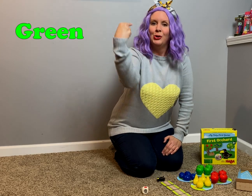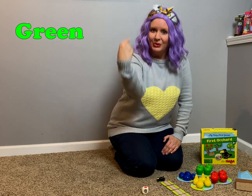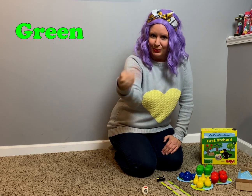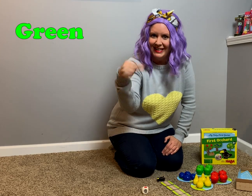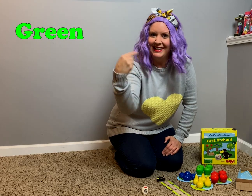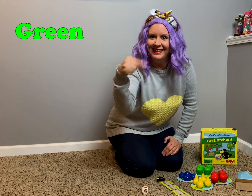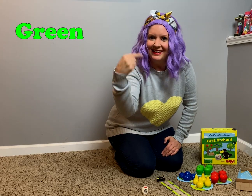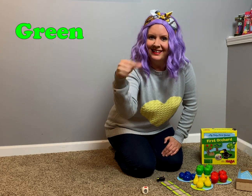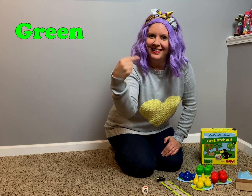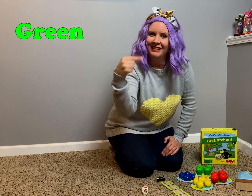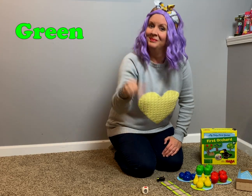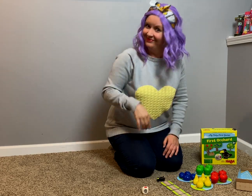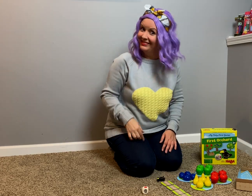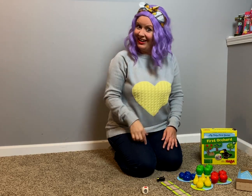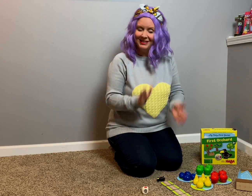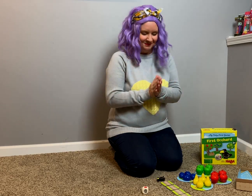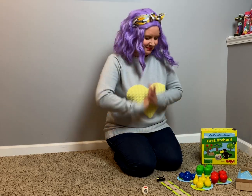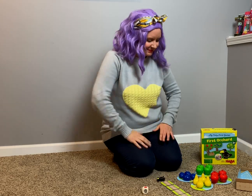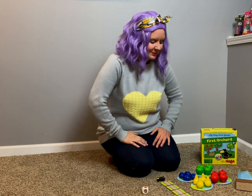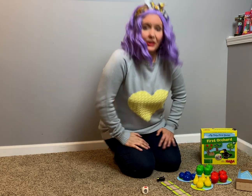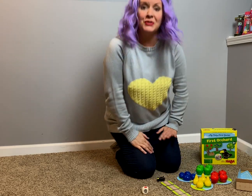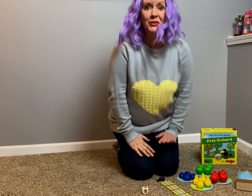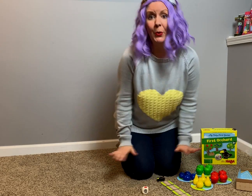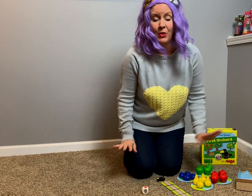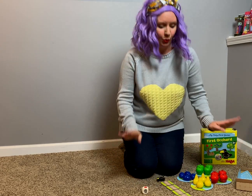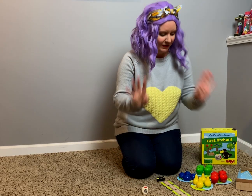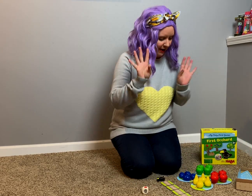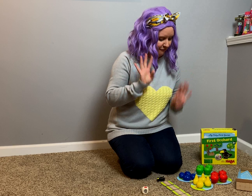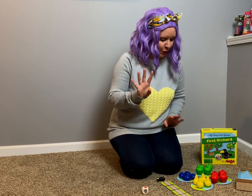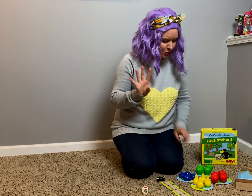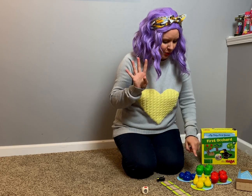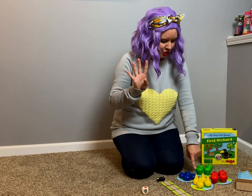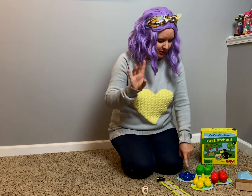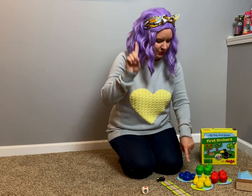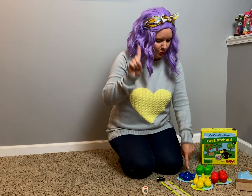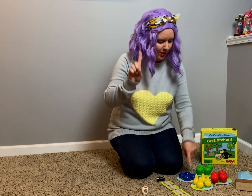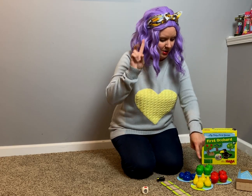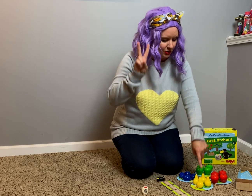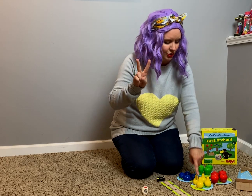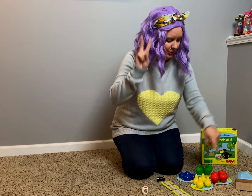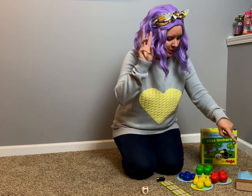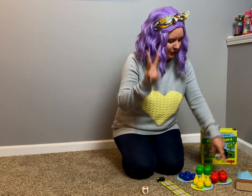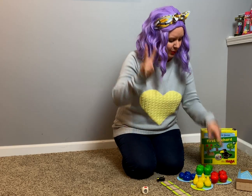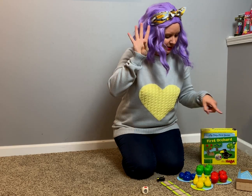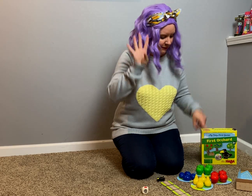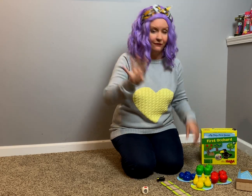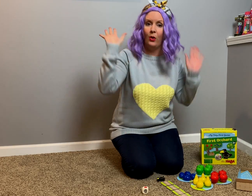Green. Good! So, we've got four orchards. One, two, three, four.